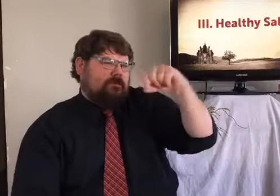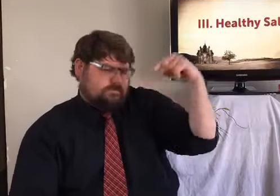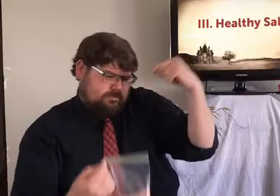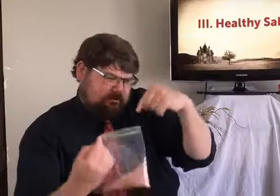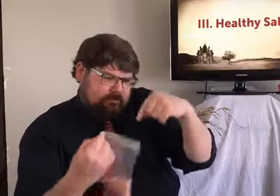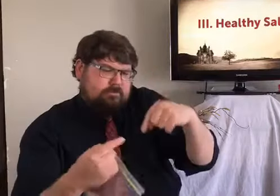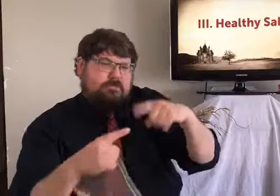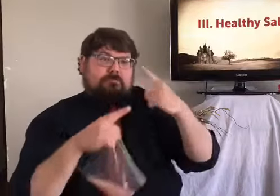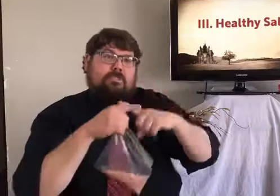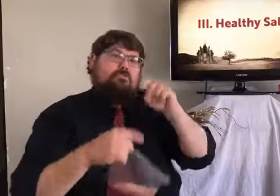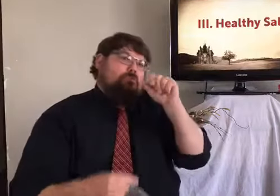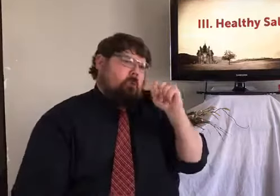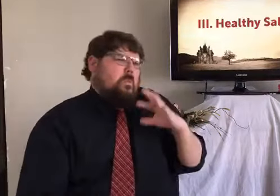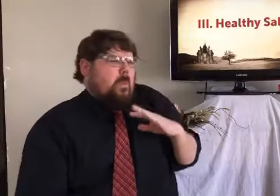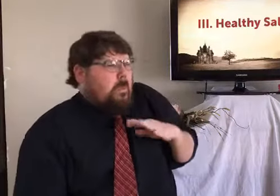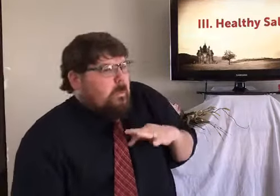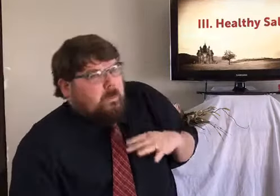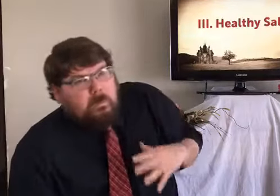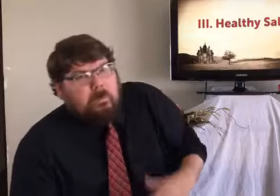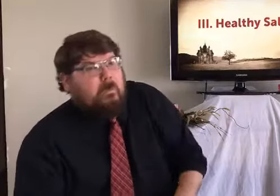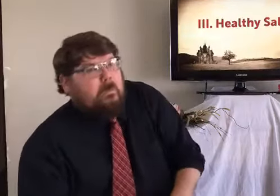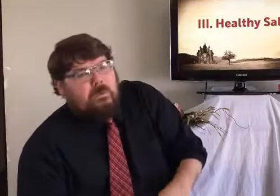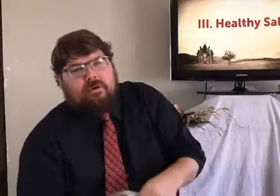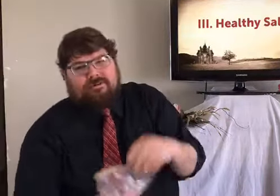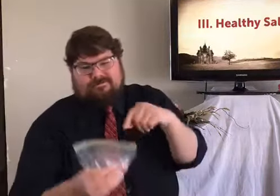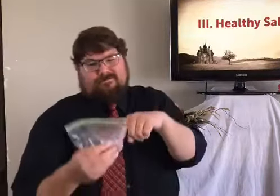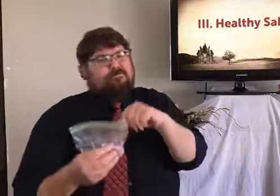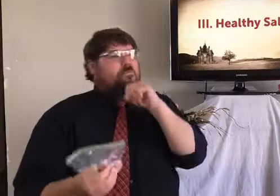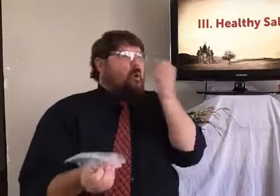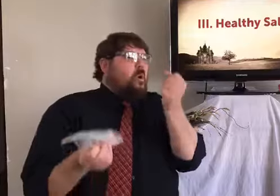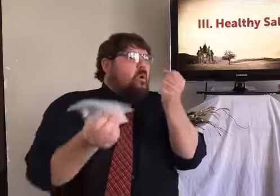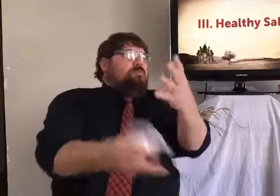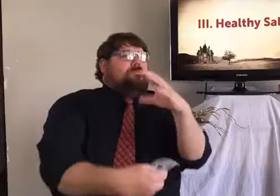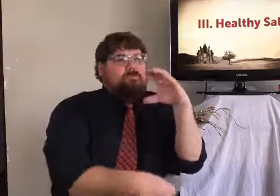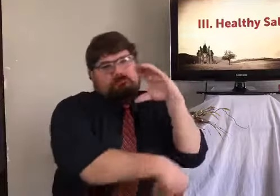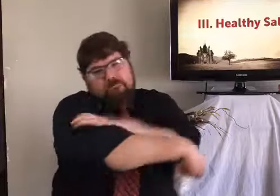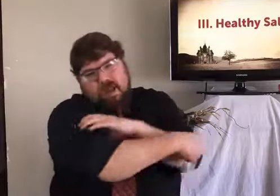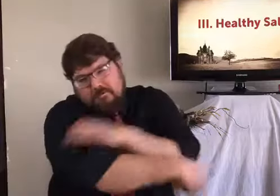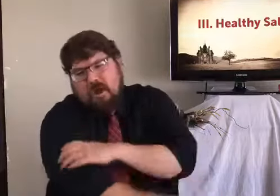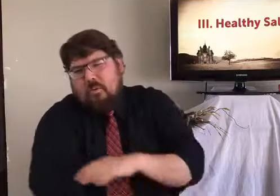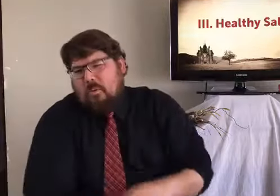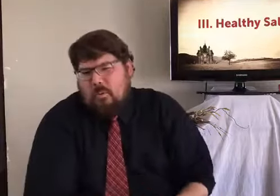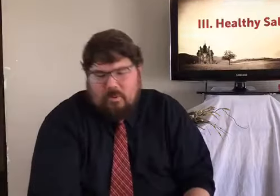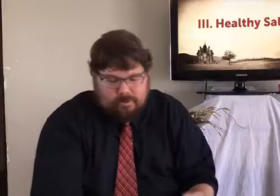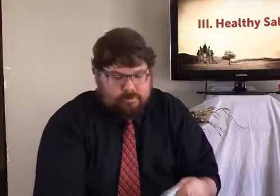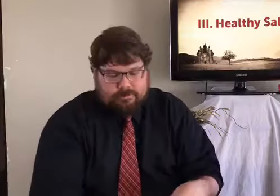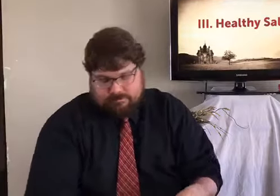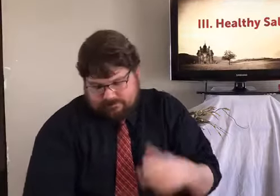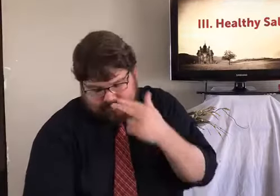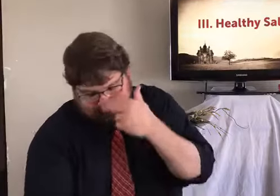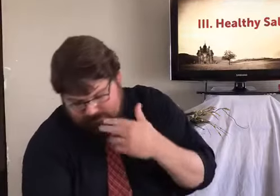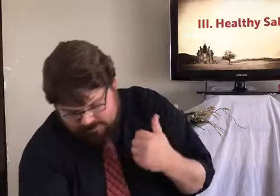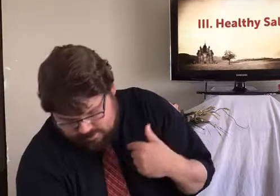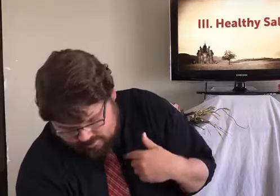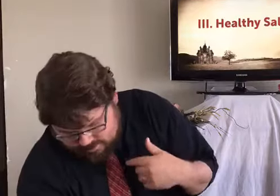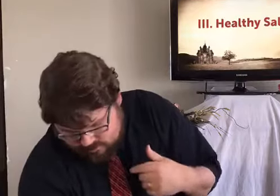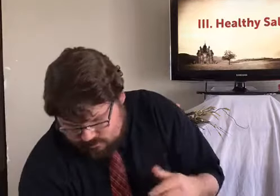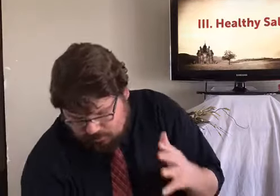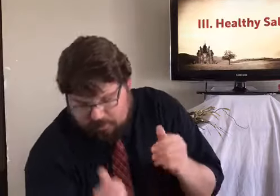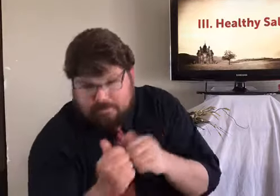People say it's so healthy because it's got different minerals in here and it's so good for you. You know, it doesn't cause your blood pressure